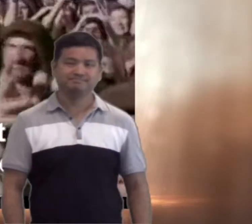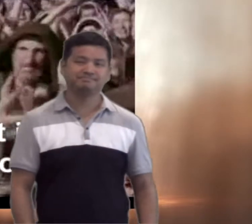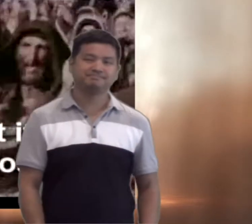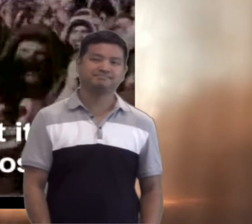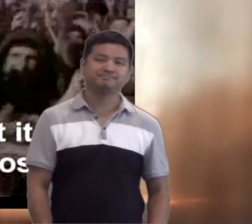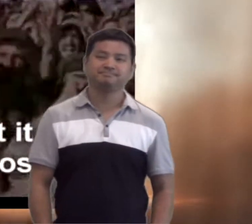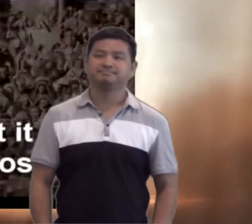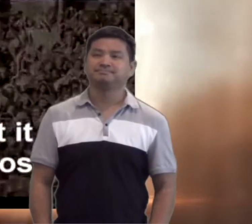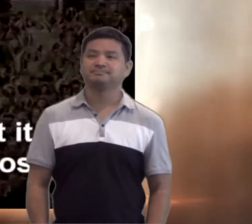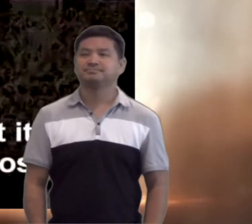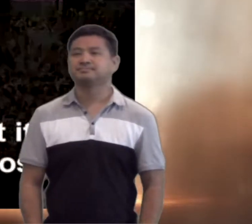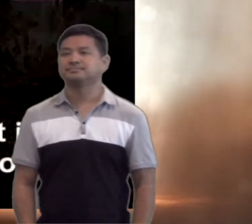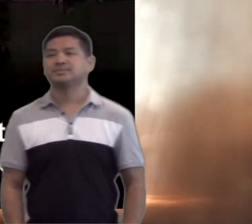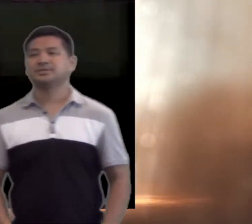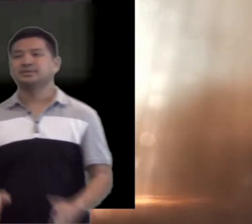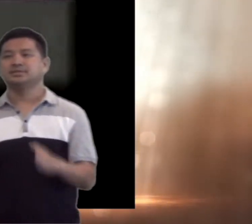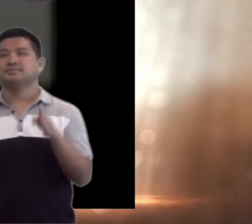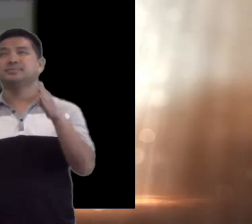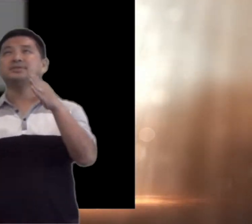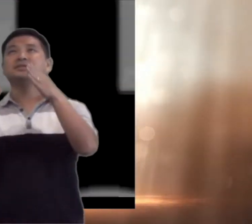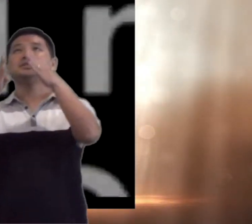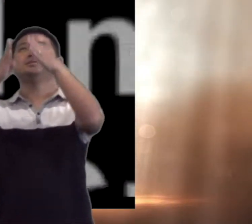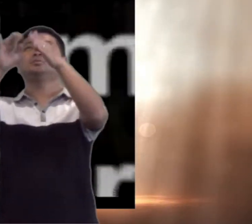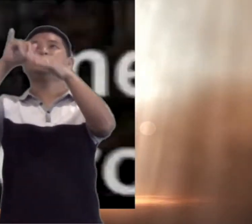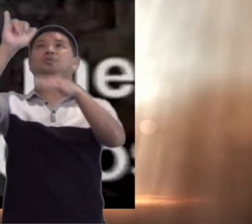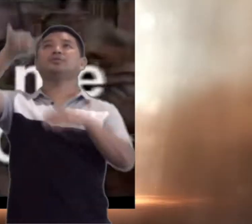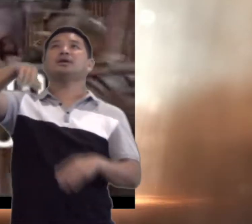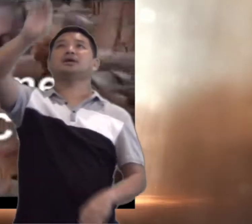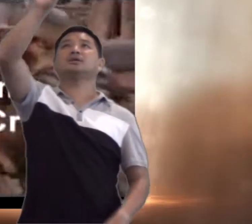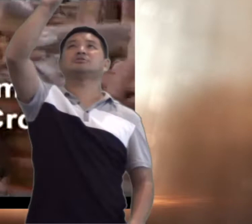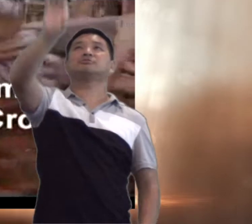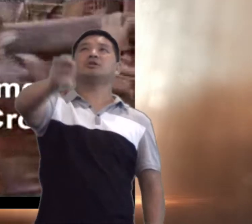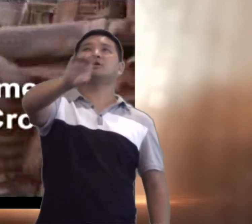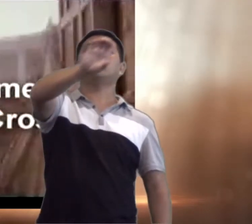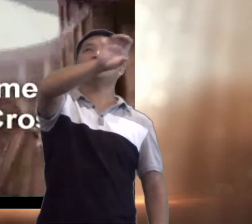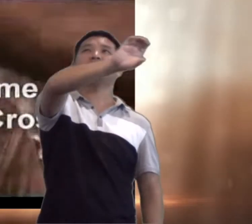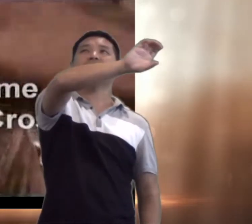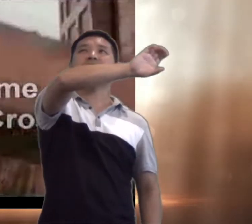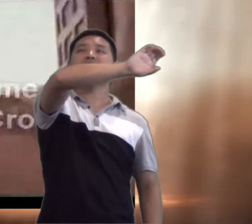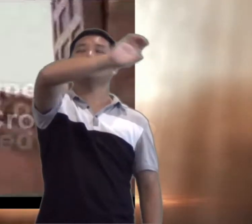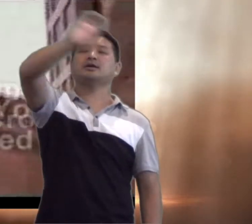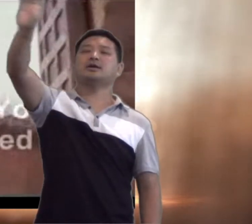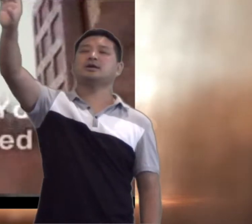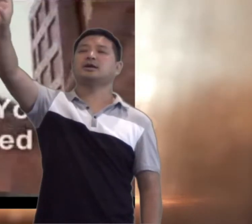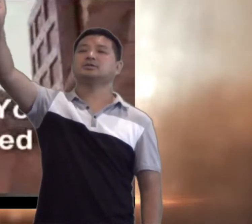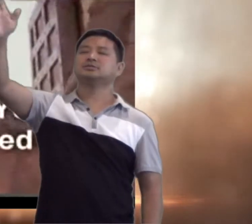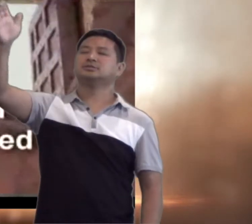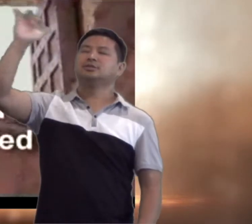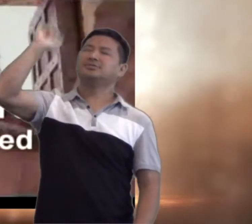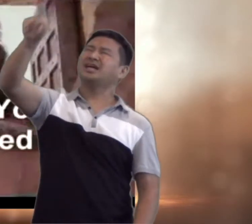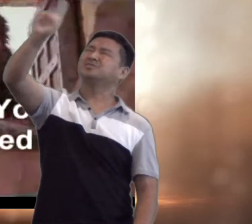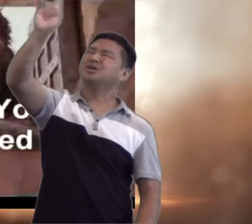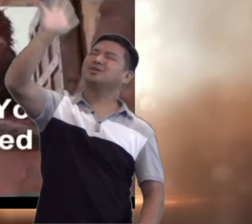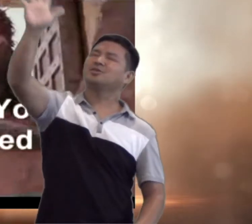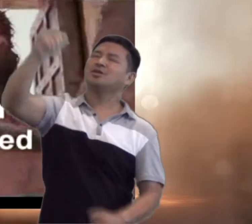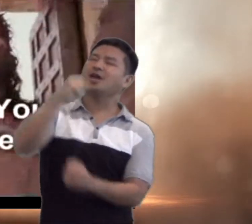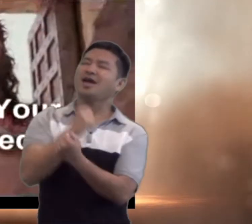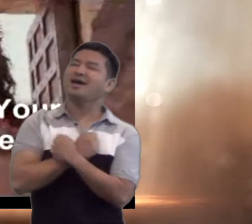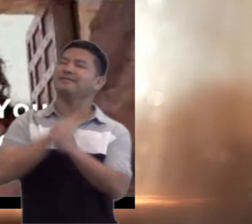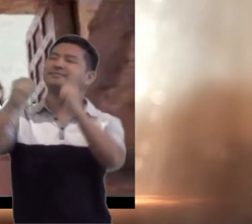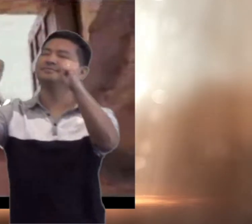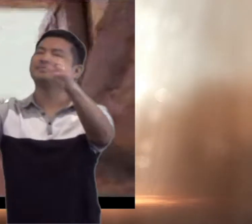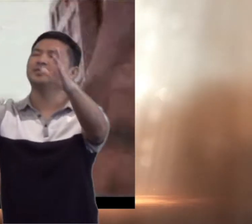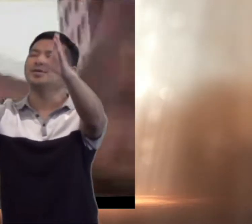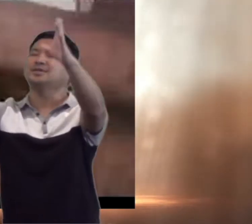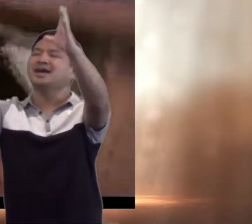all as lost. Lead me to the cross, lead you're left